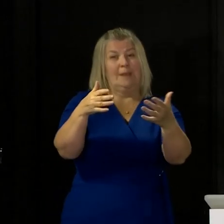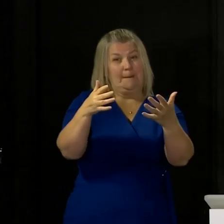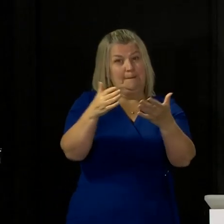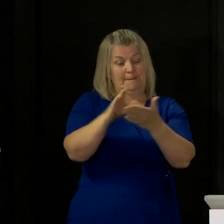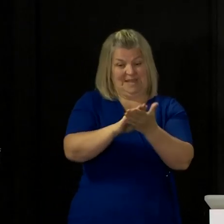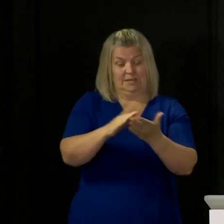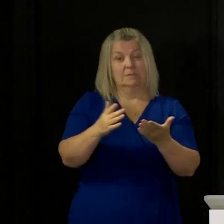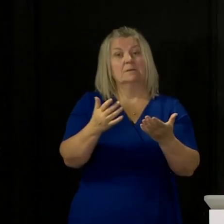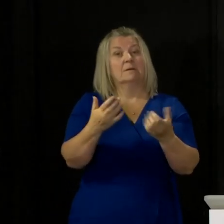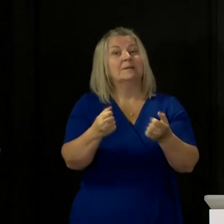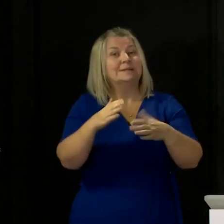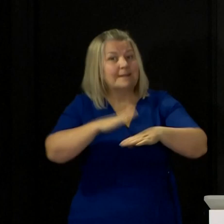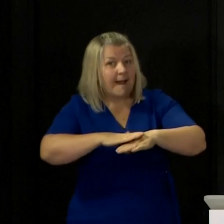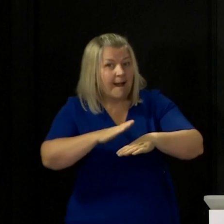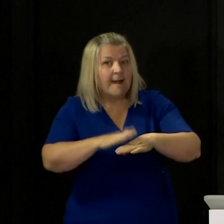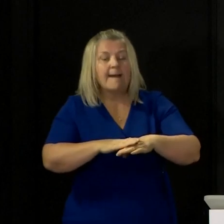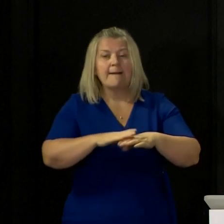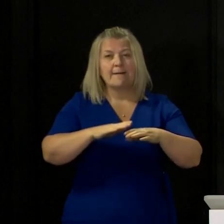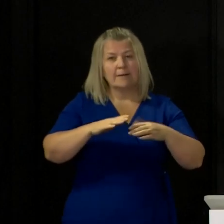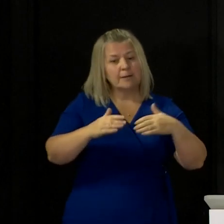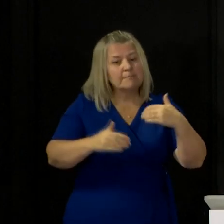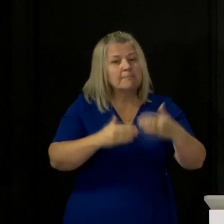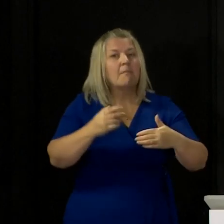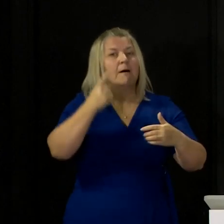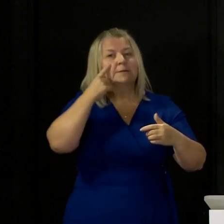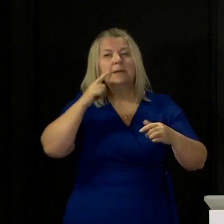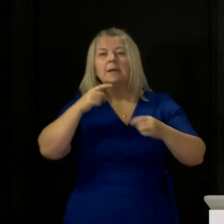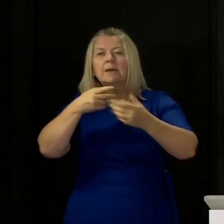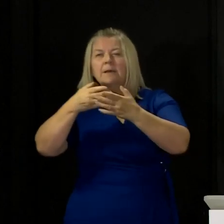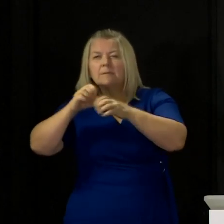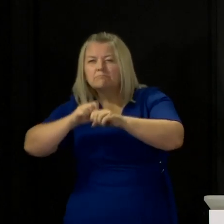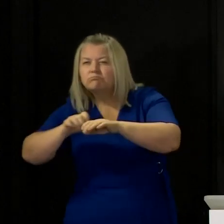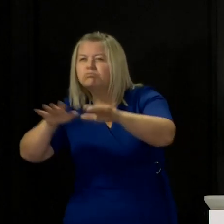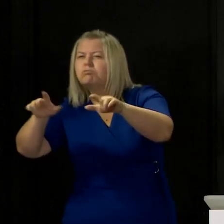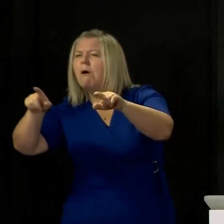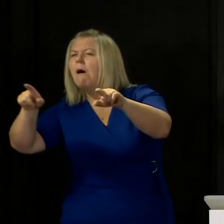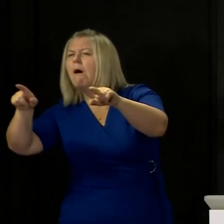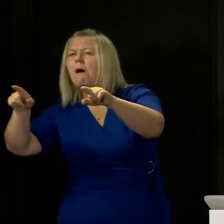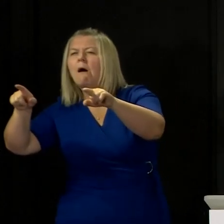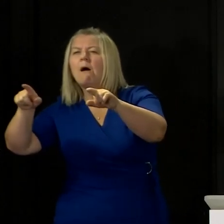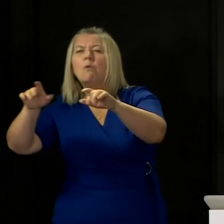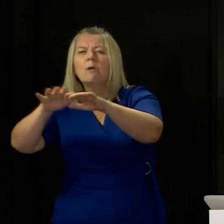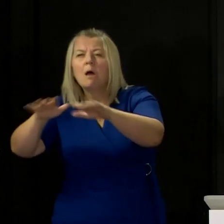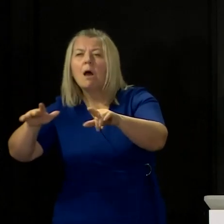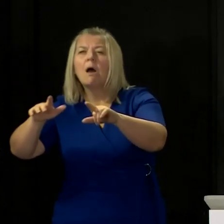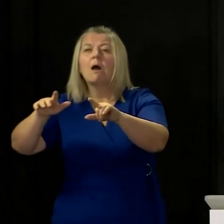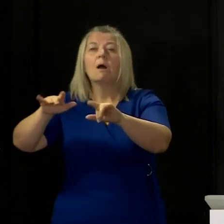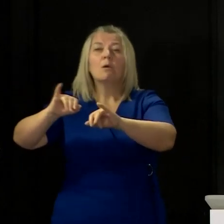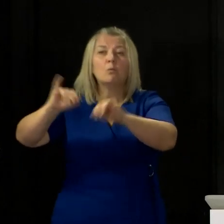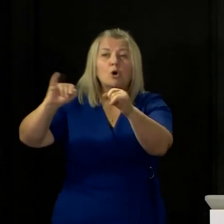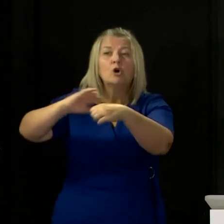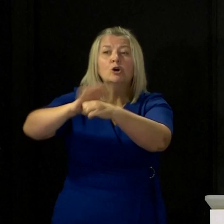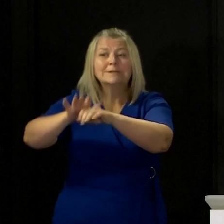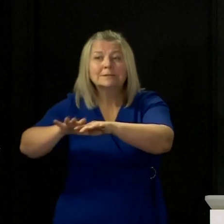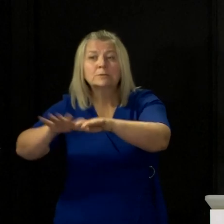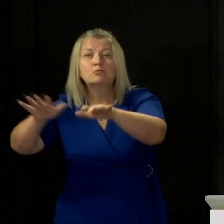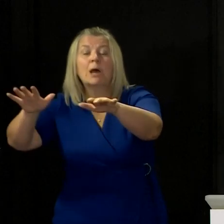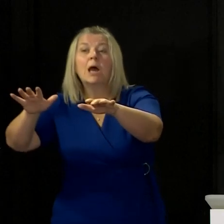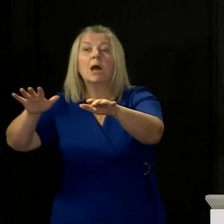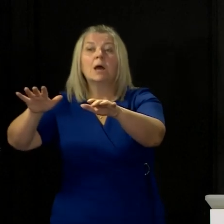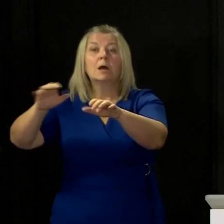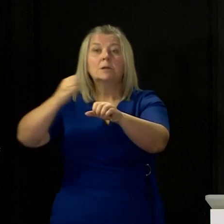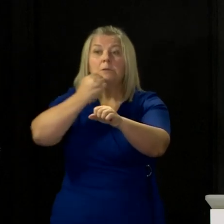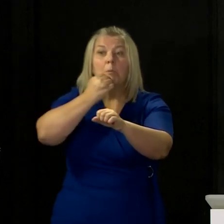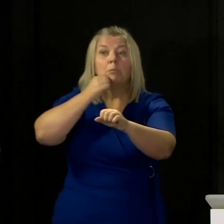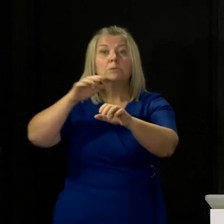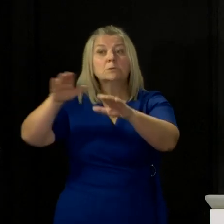to get the clinical and the scientific evidence to move to that more tailored, nuanced approach that we want to move to, where people